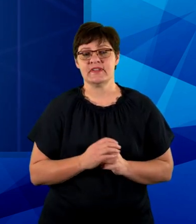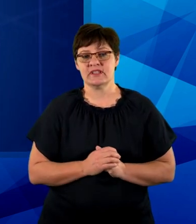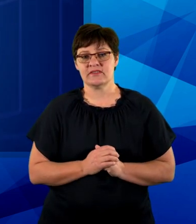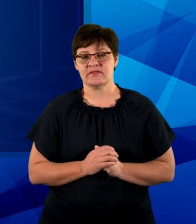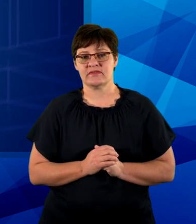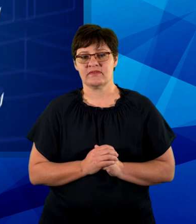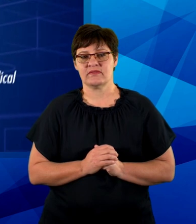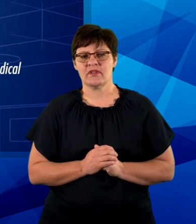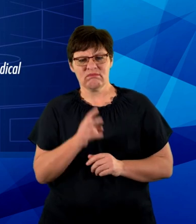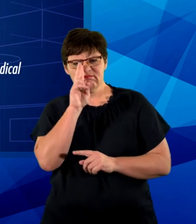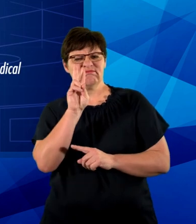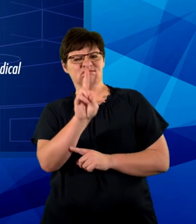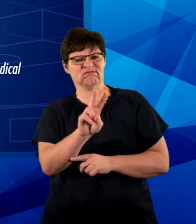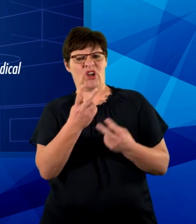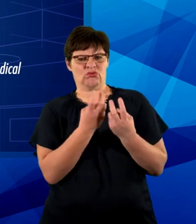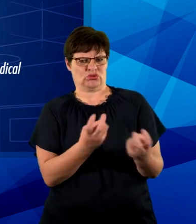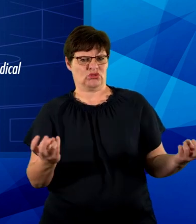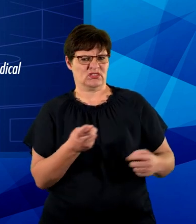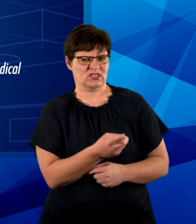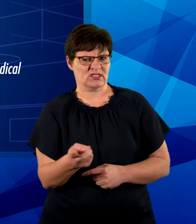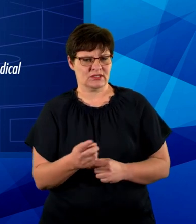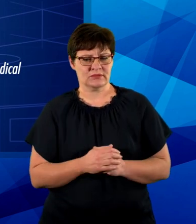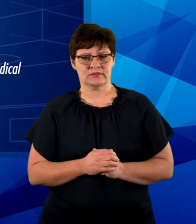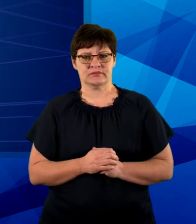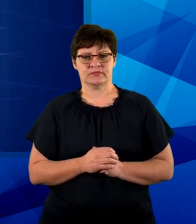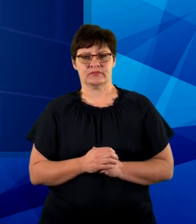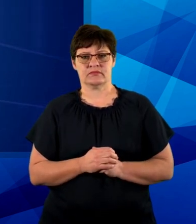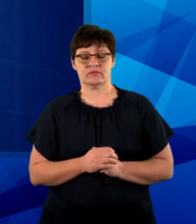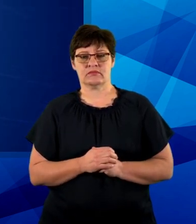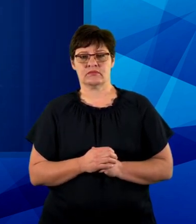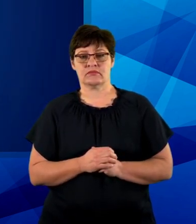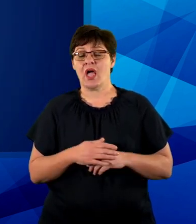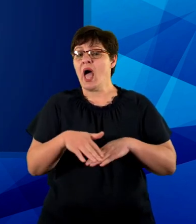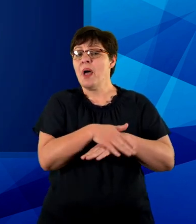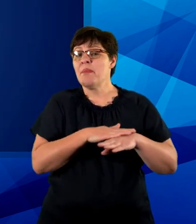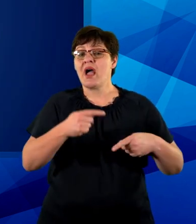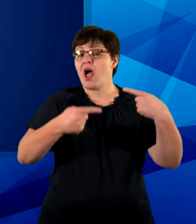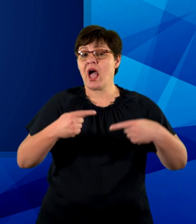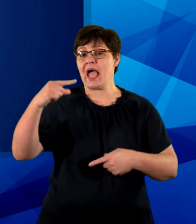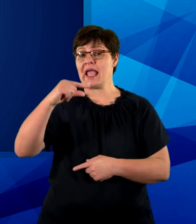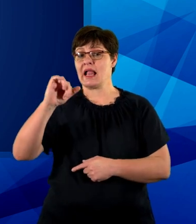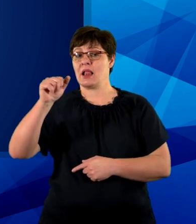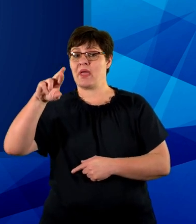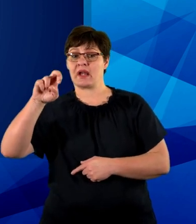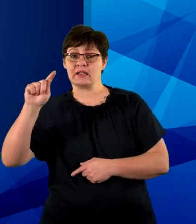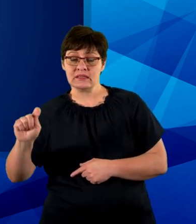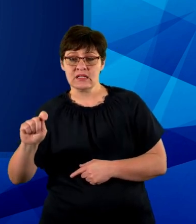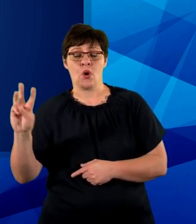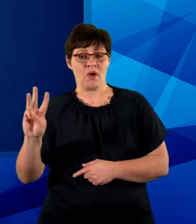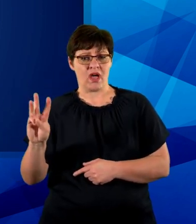Take a look at some of the sources. The basic argument of Gilbert and Weaver is that sufficient sleep aids